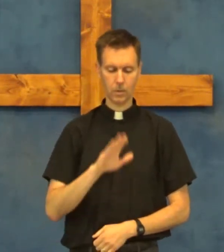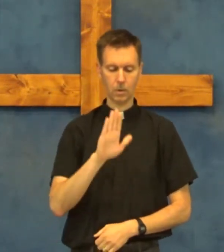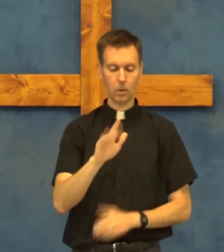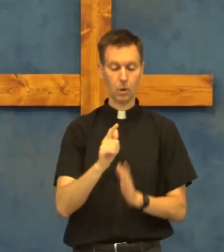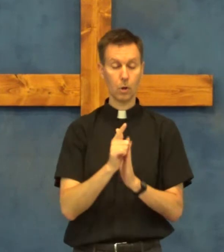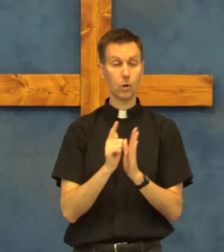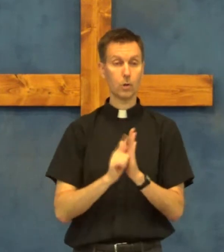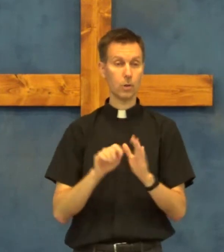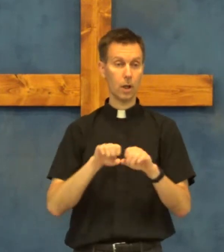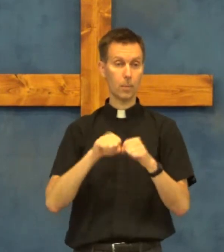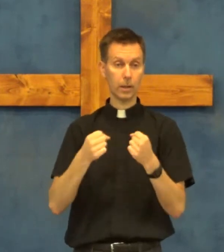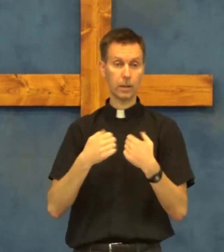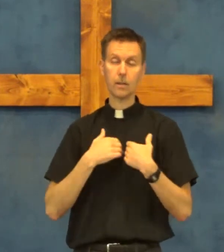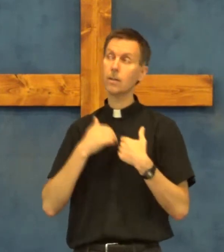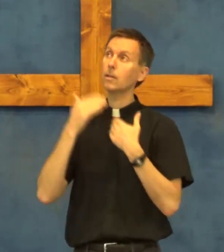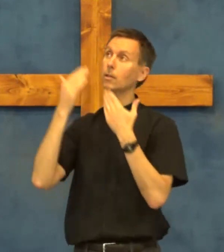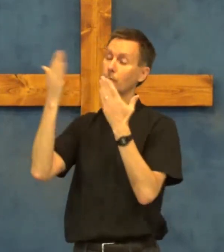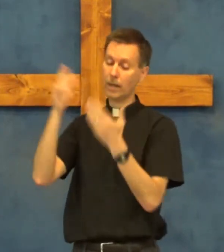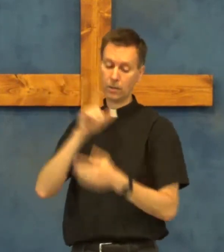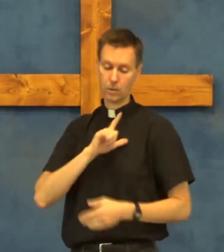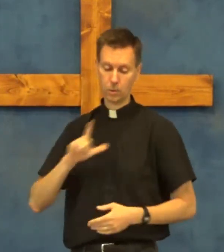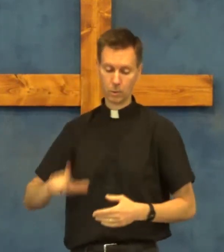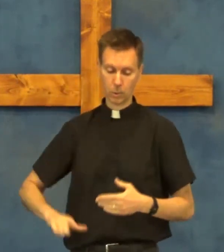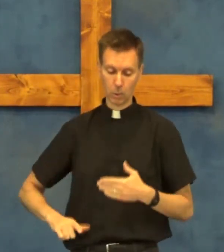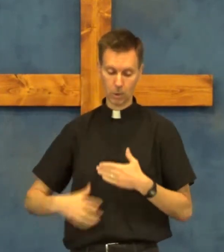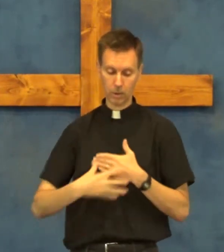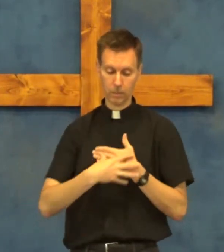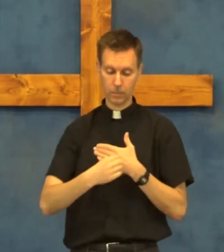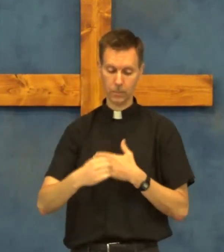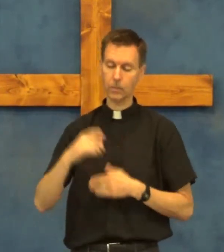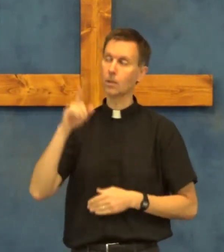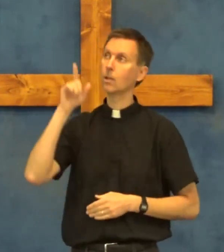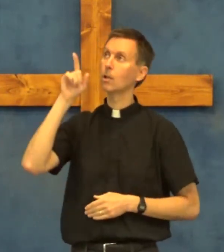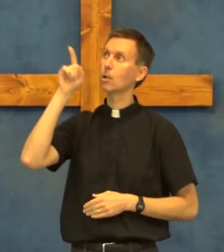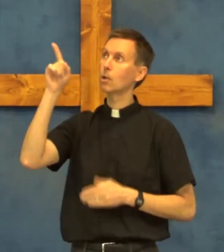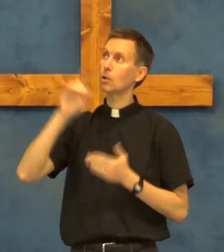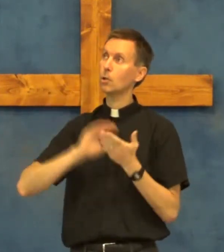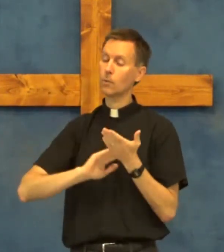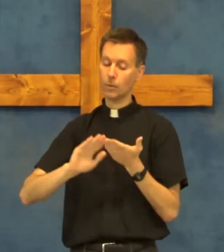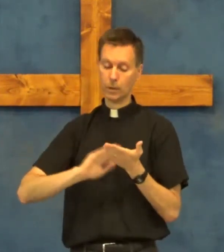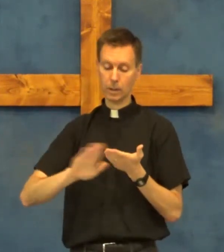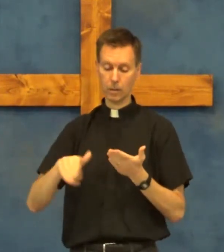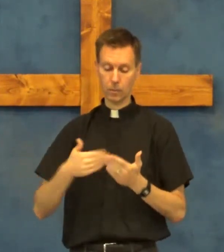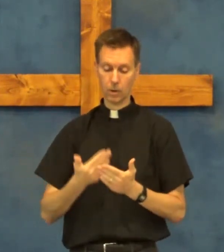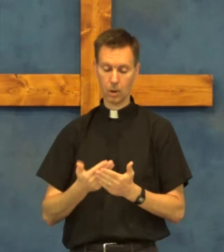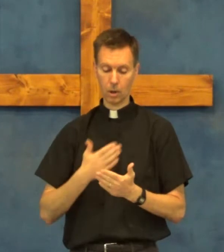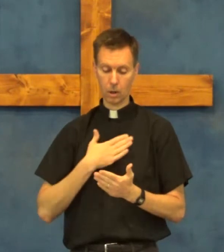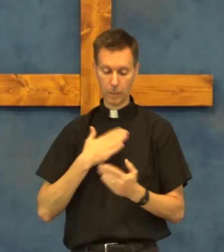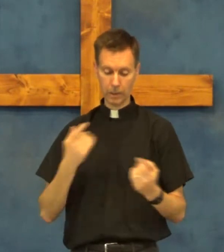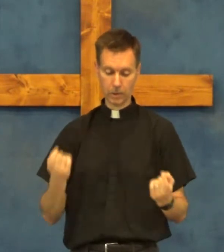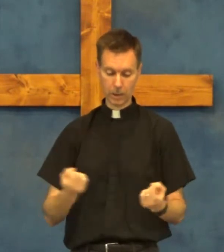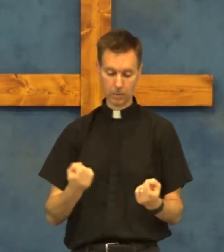Your law-breaking confess to the Lord. You forgive all my sin.